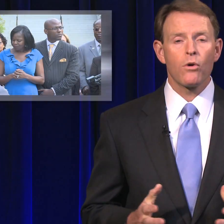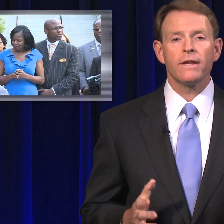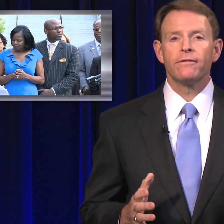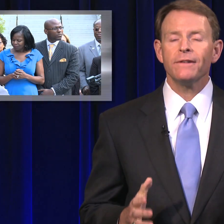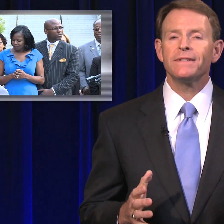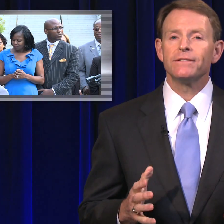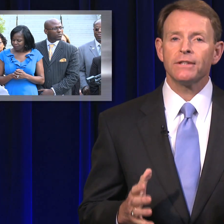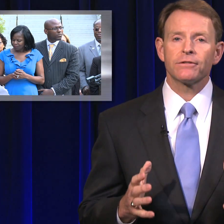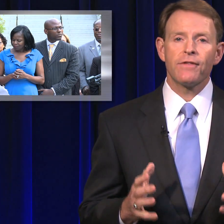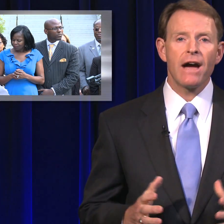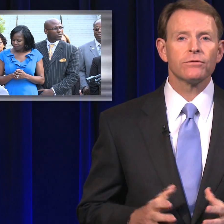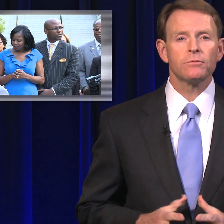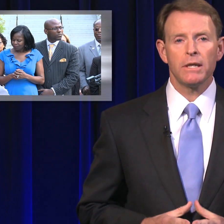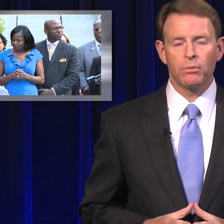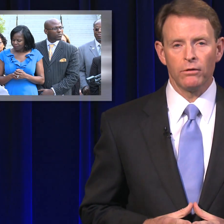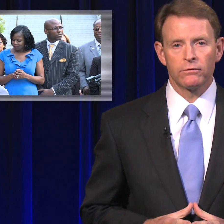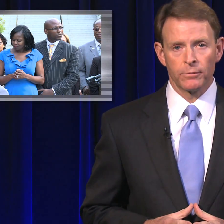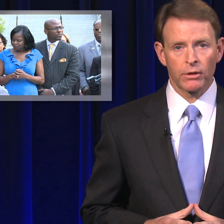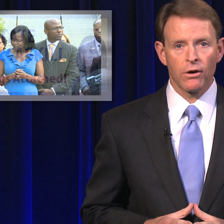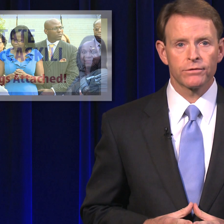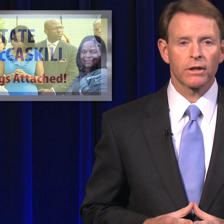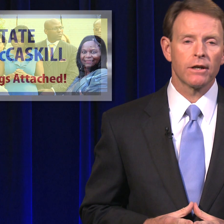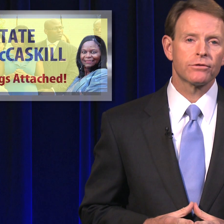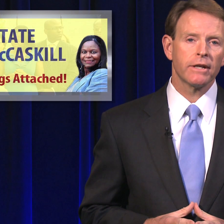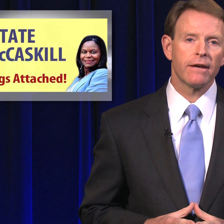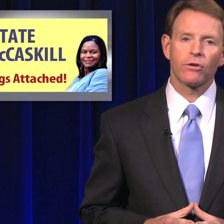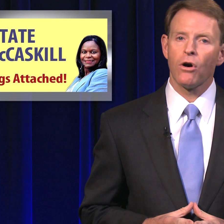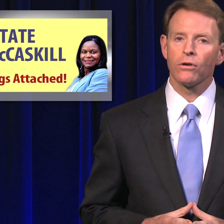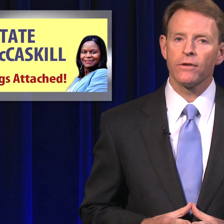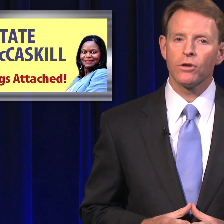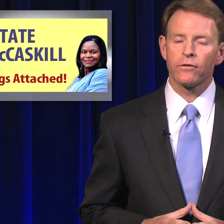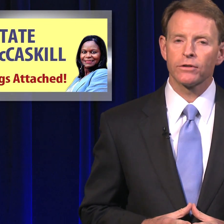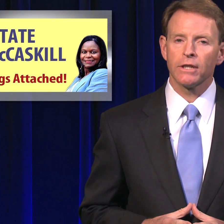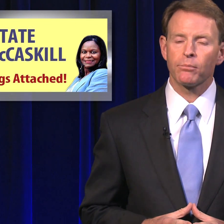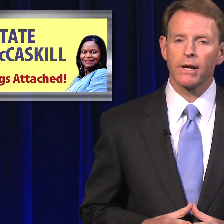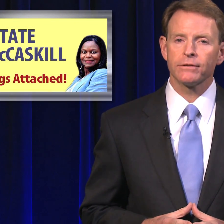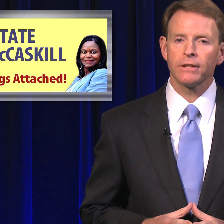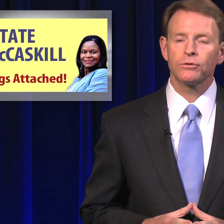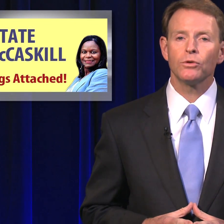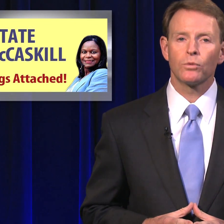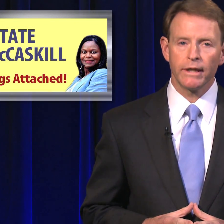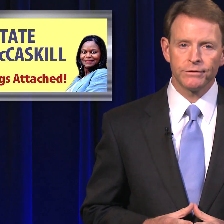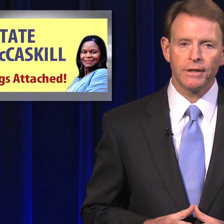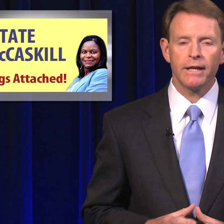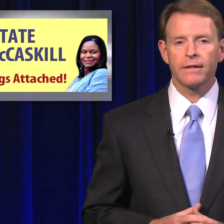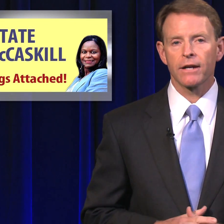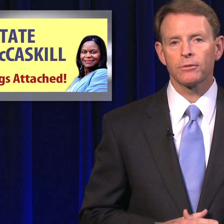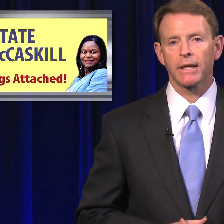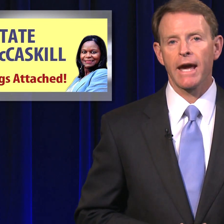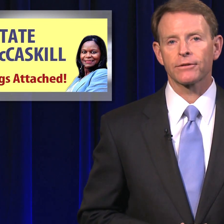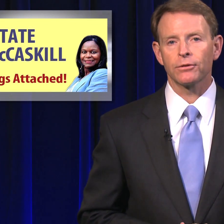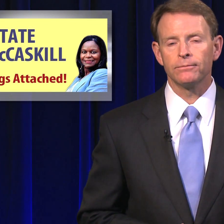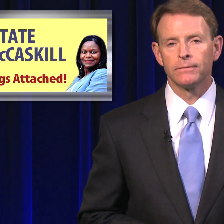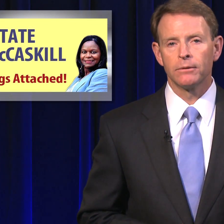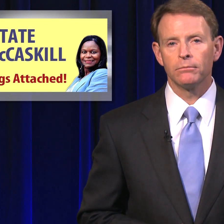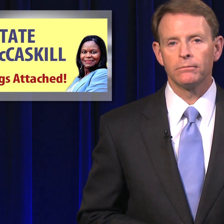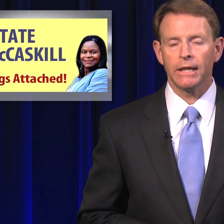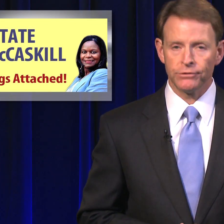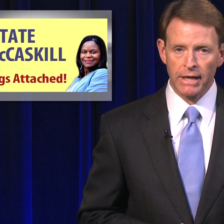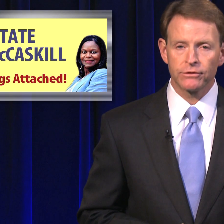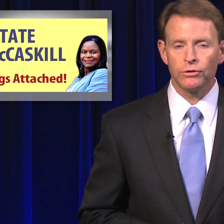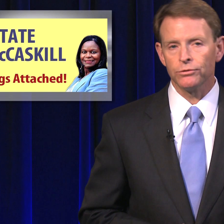More than 56,000 people from across the country have called on the university president to reinstate Dr. McCaskill.